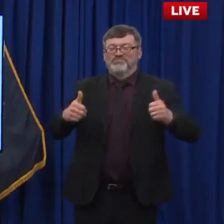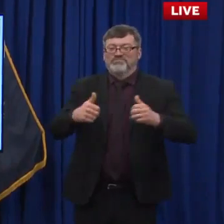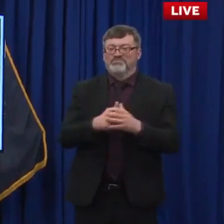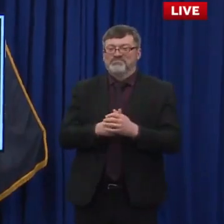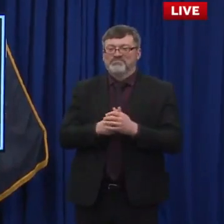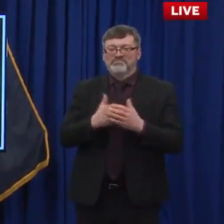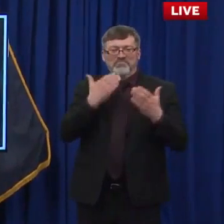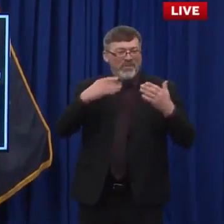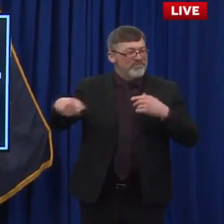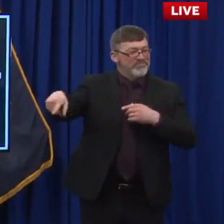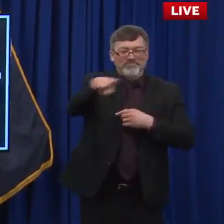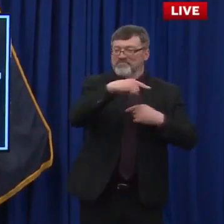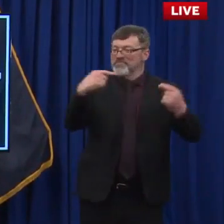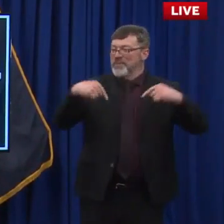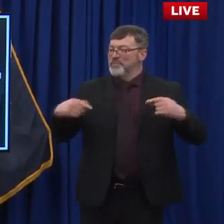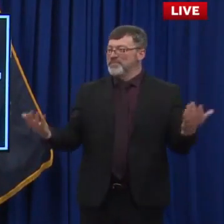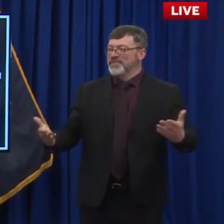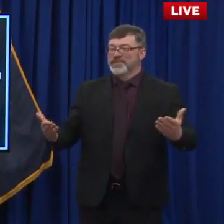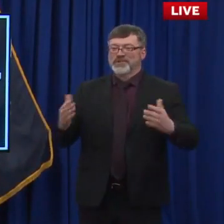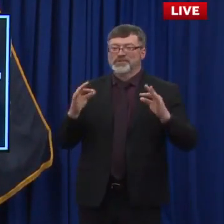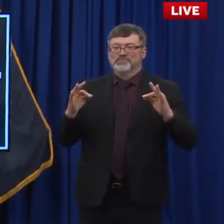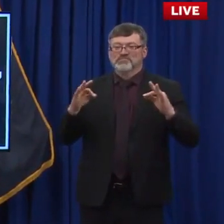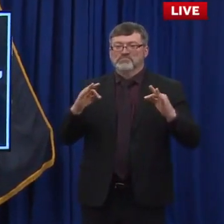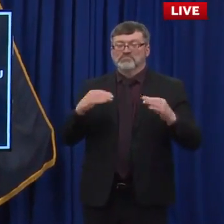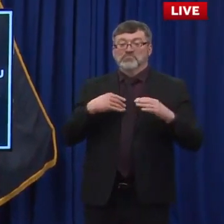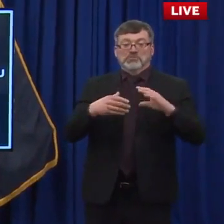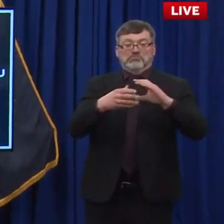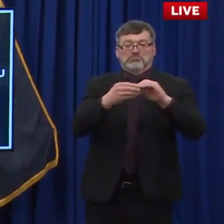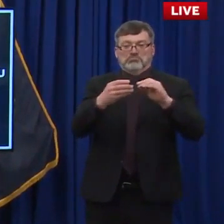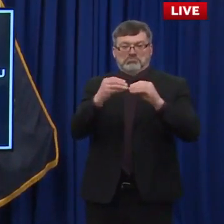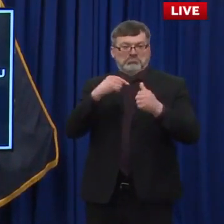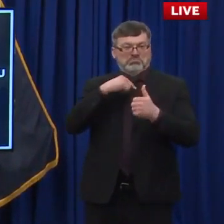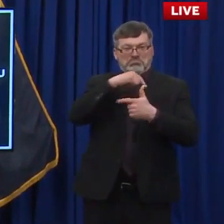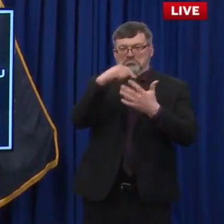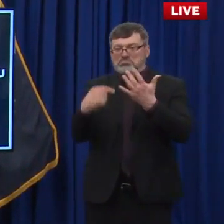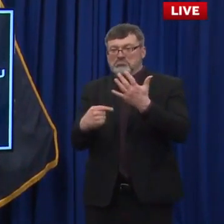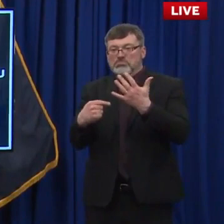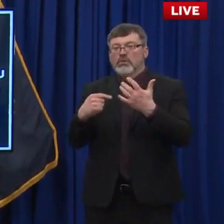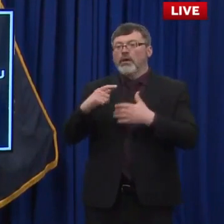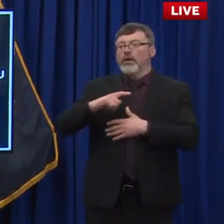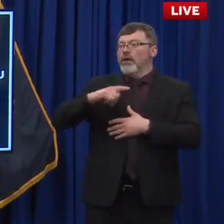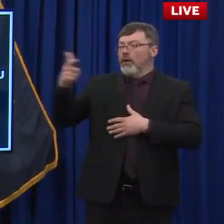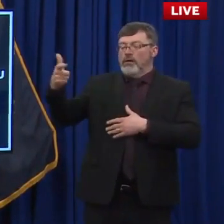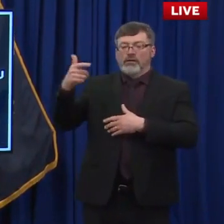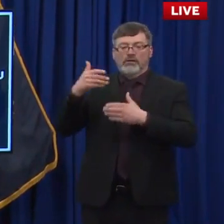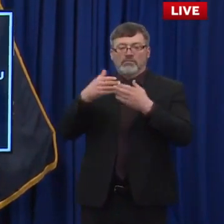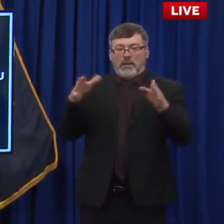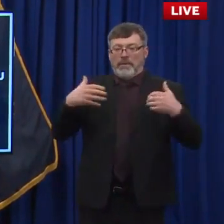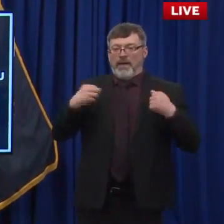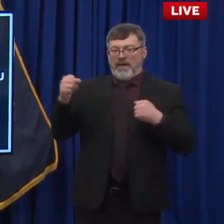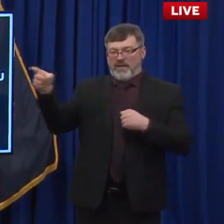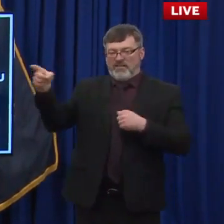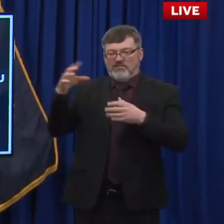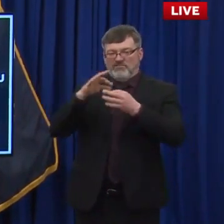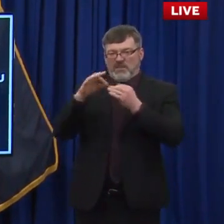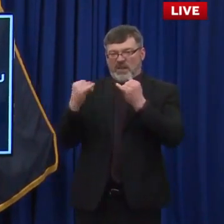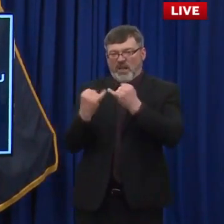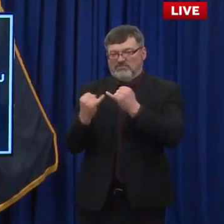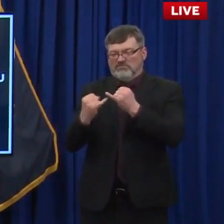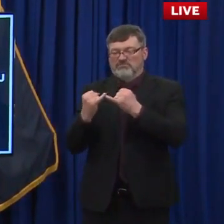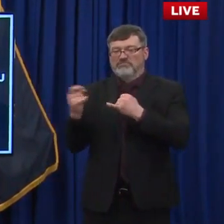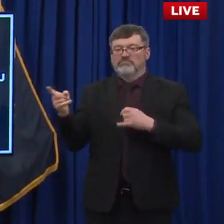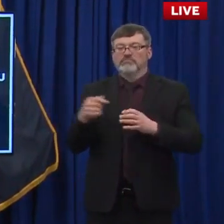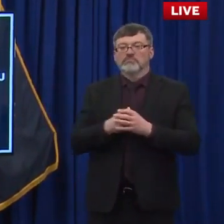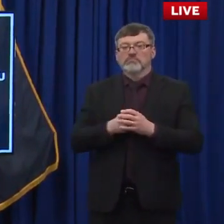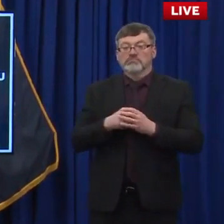Joining us. I'm going to jump right into a few things and then I'll turn it over to public health for an update. First off, as a lot of